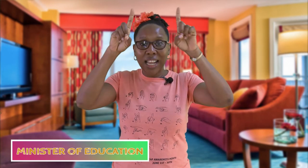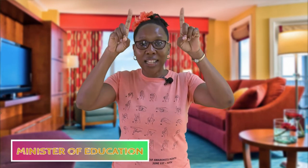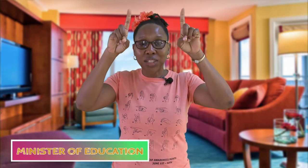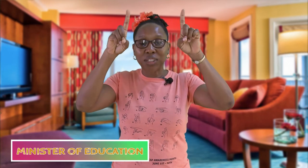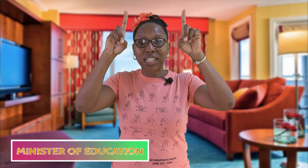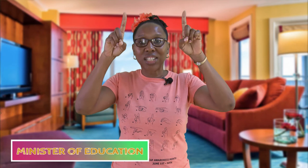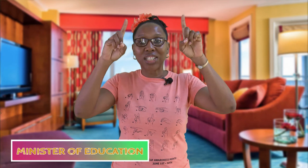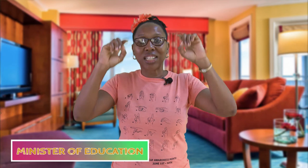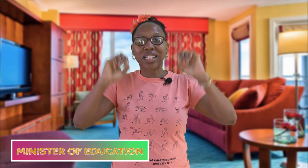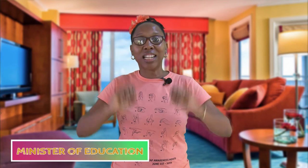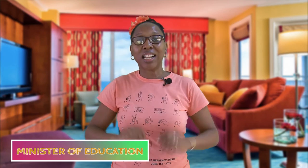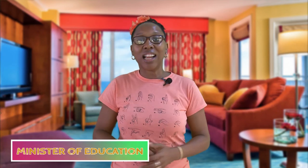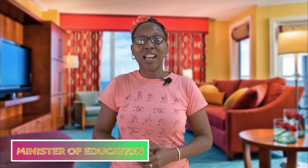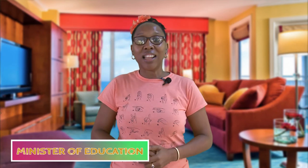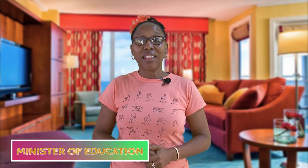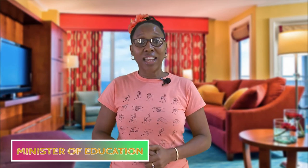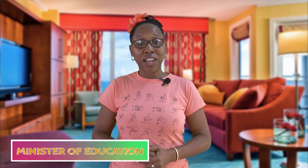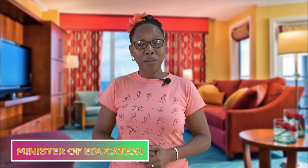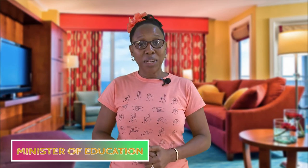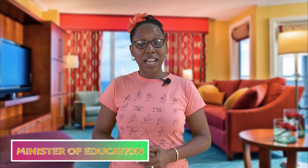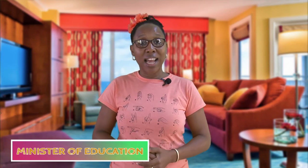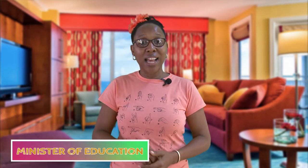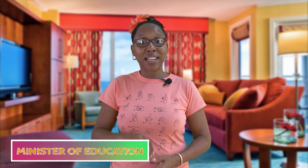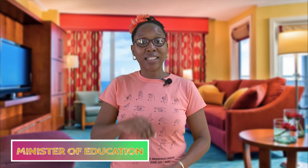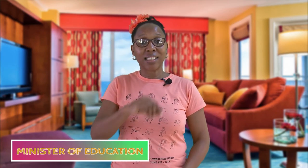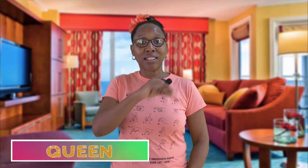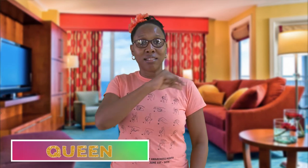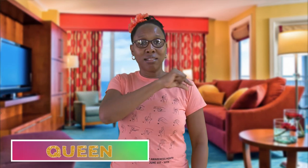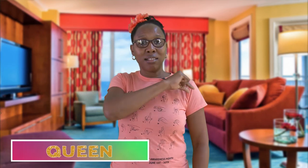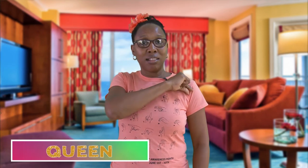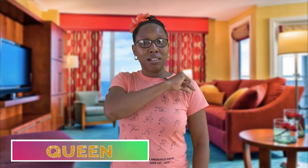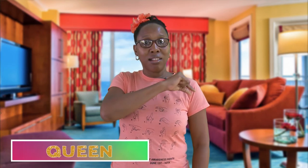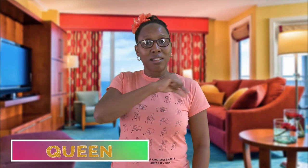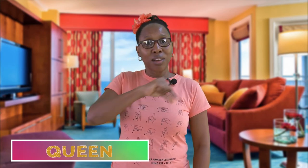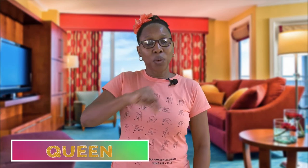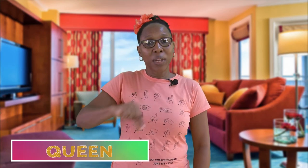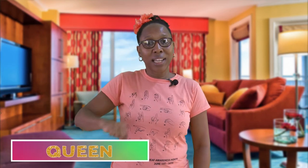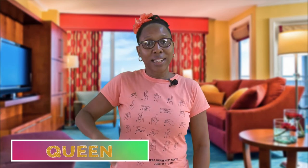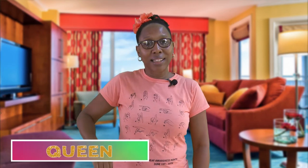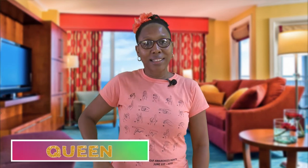education then we had the queen